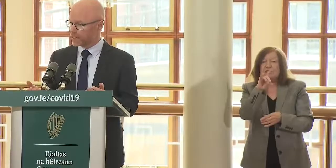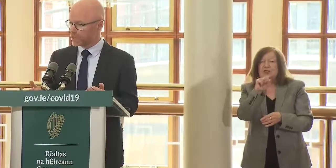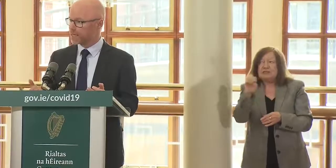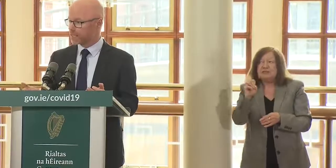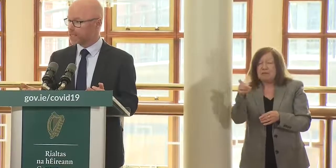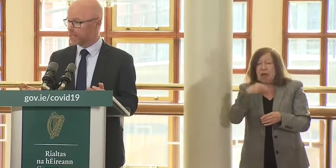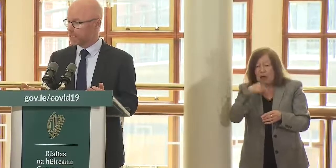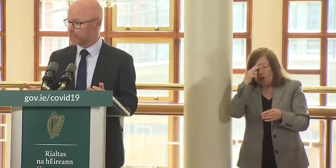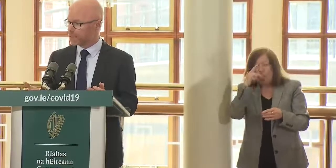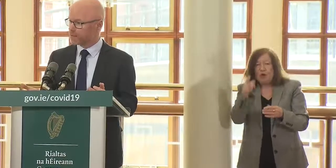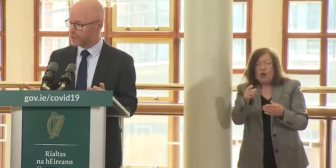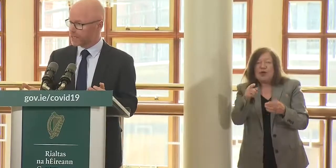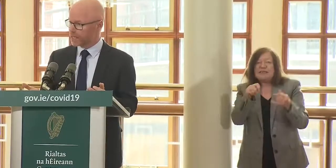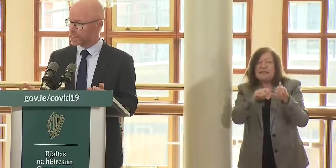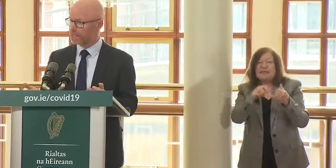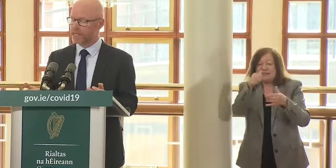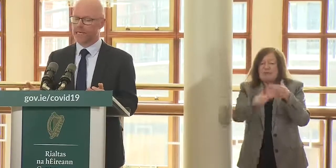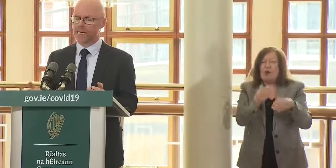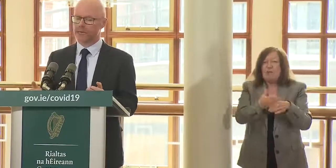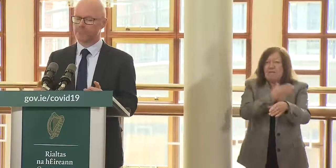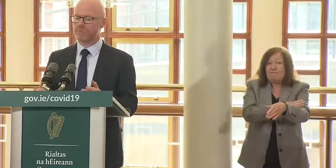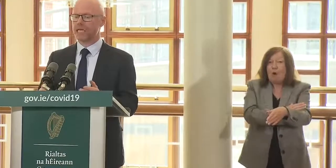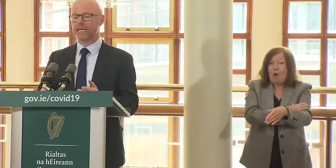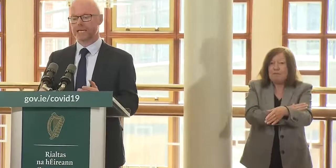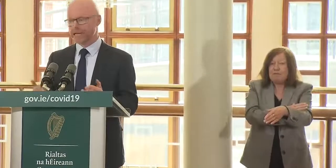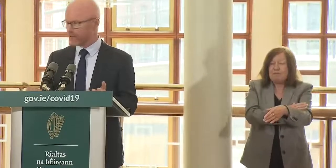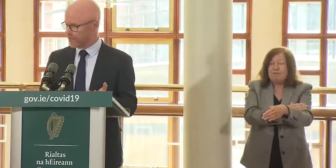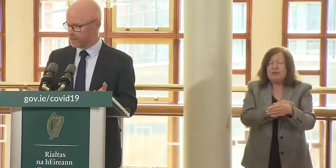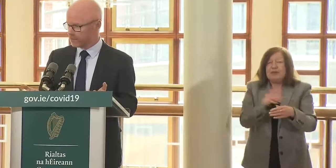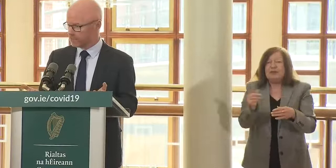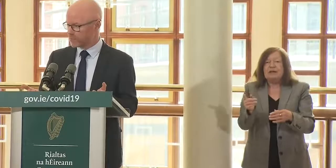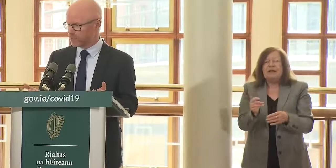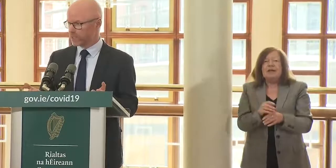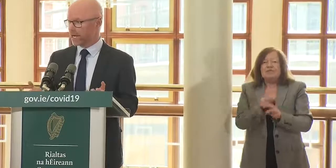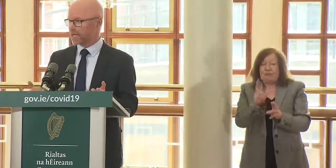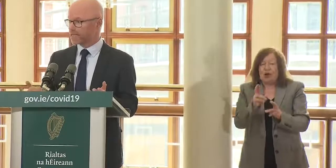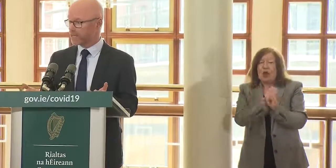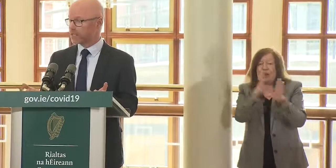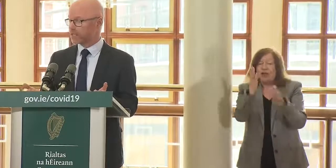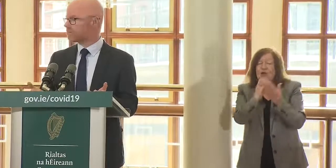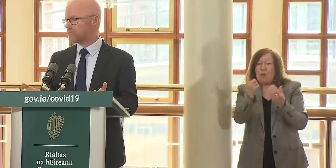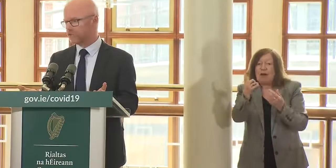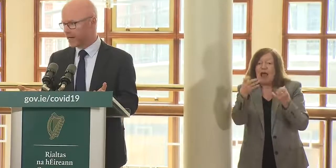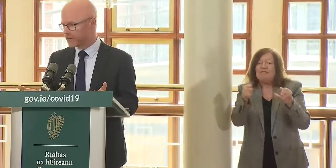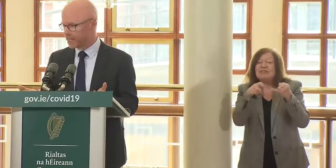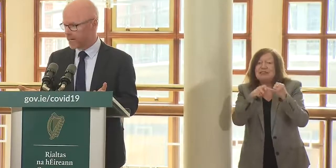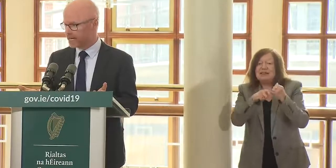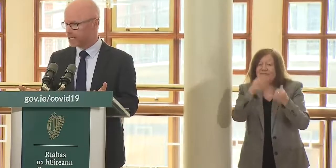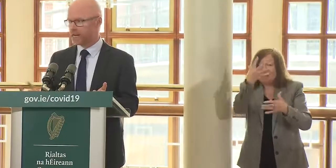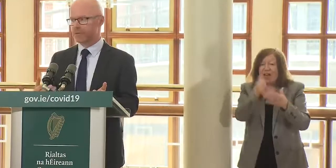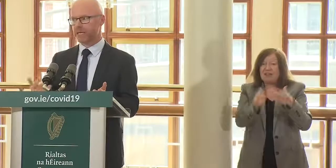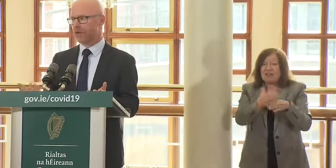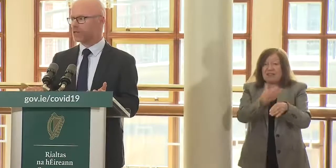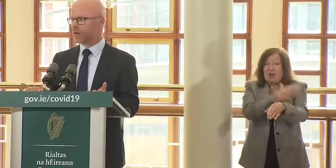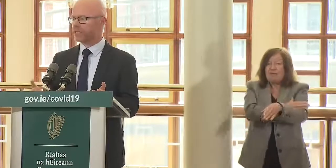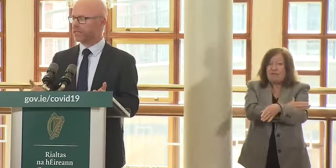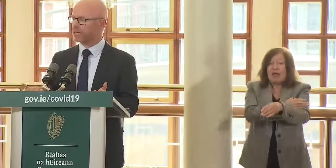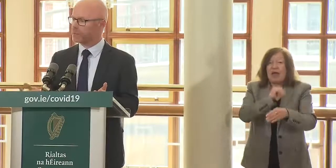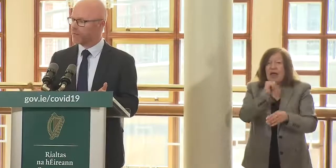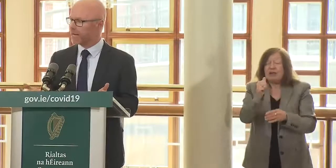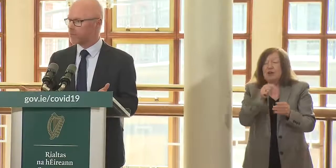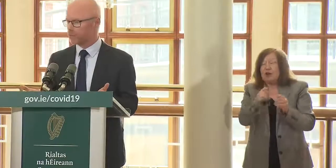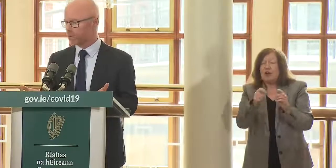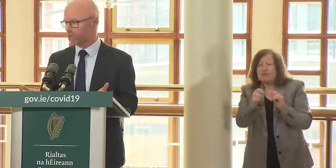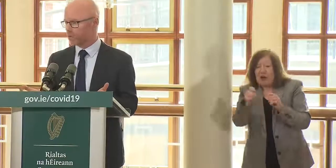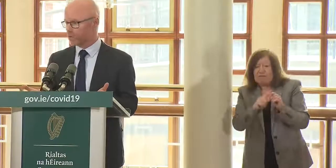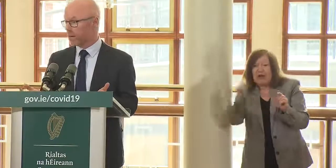my understanding is you're tested the day the day beforehand um clearly someone getting tested five days ahead of time and then going traveling